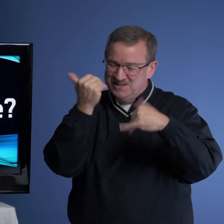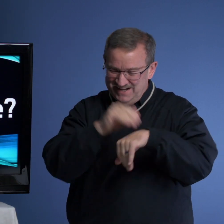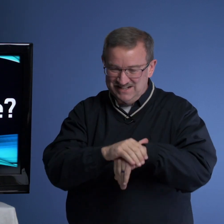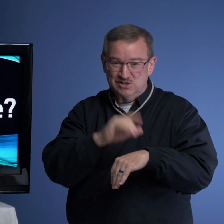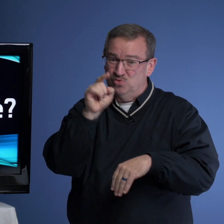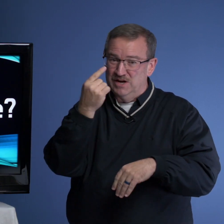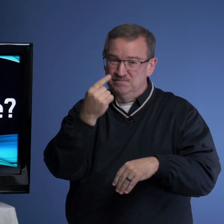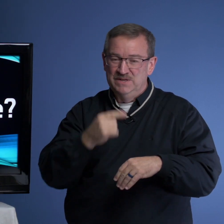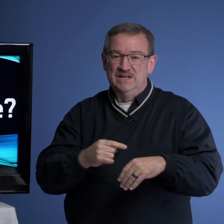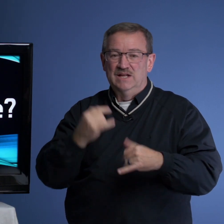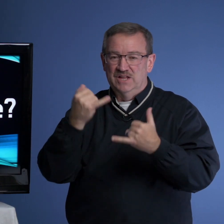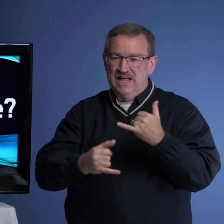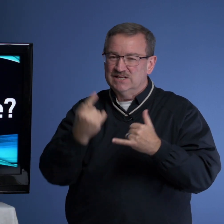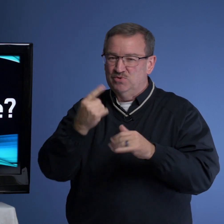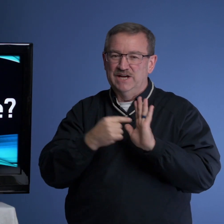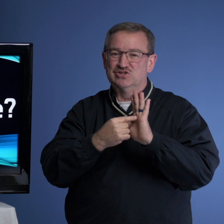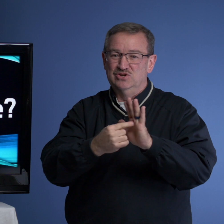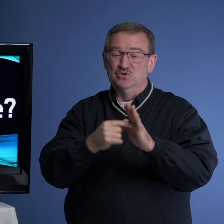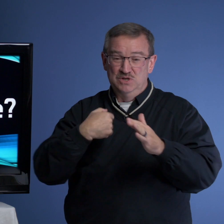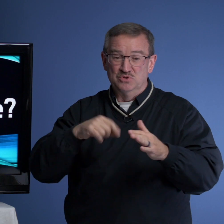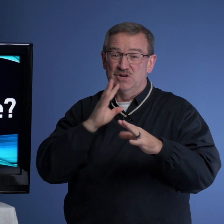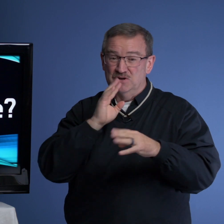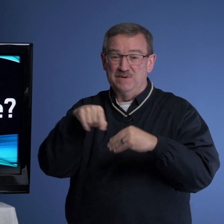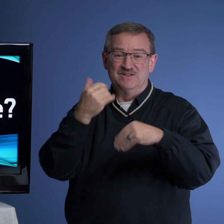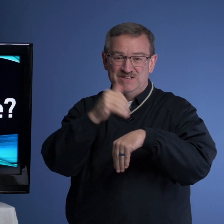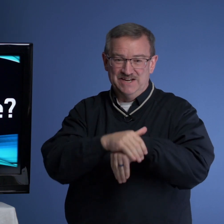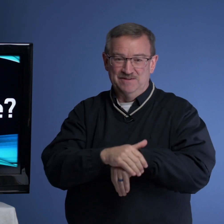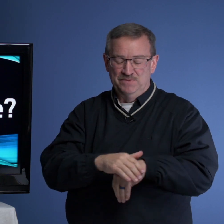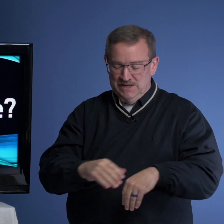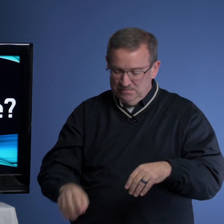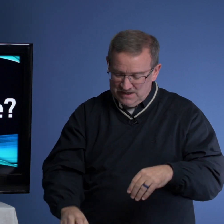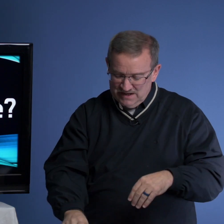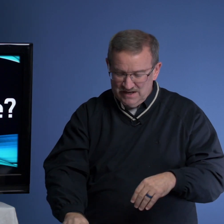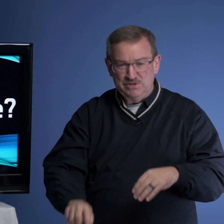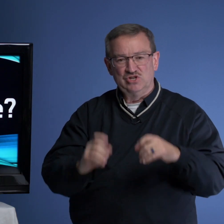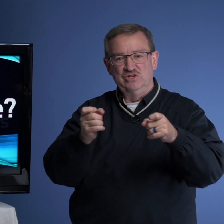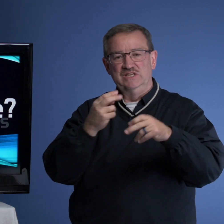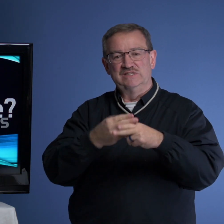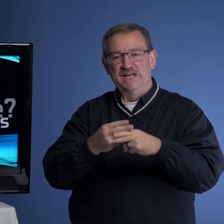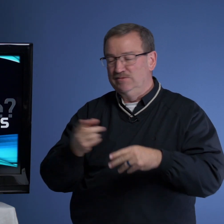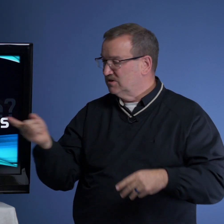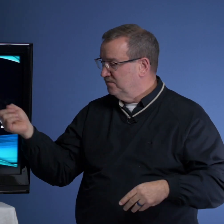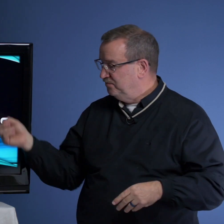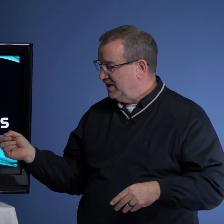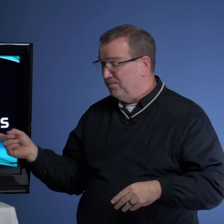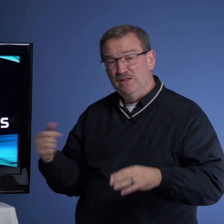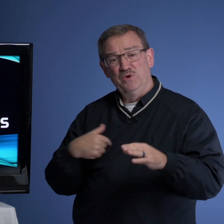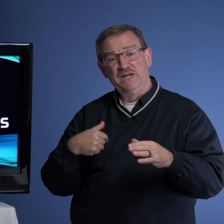tonight, just one. The last one I show you, we will talk about tonight. But let me show you these names. By the way,